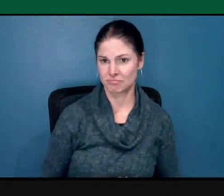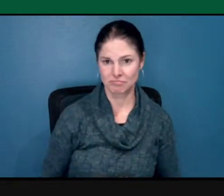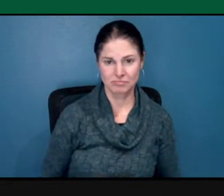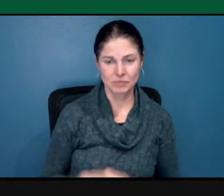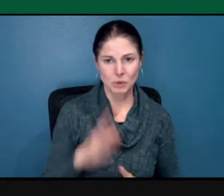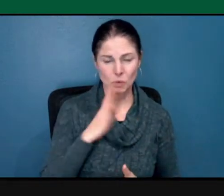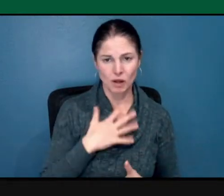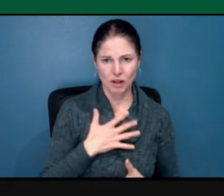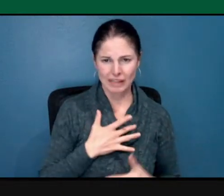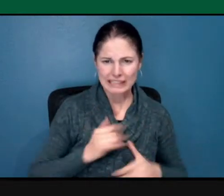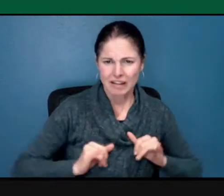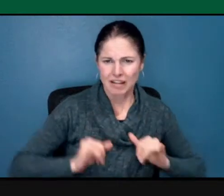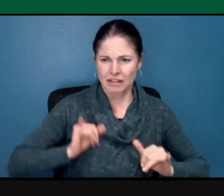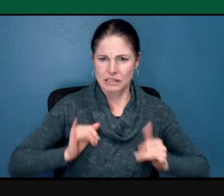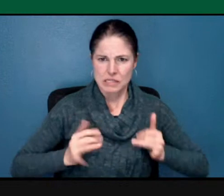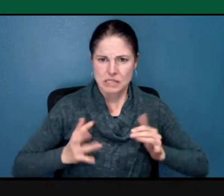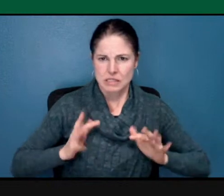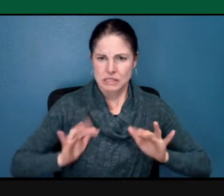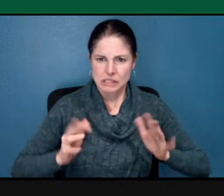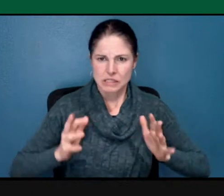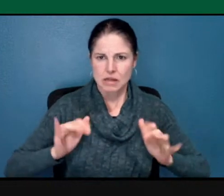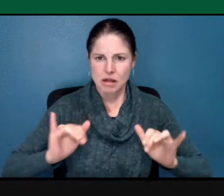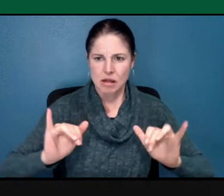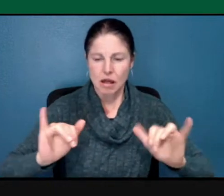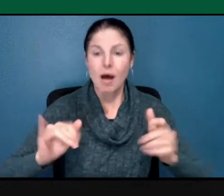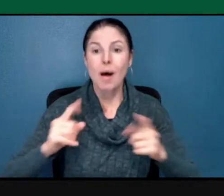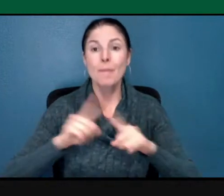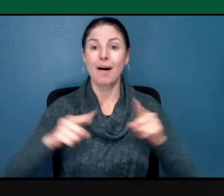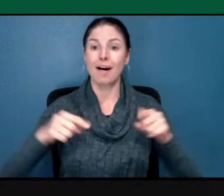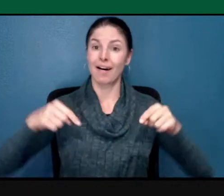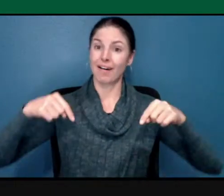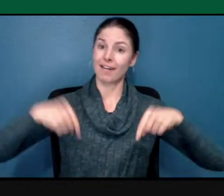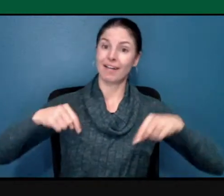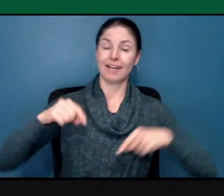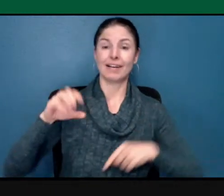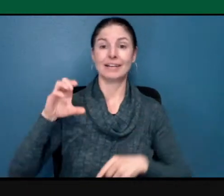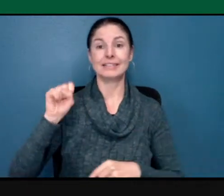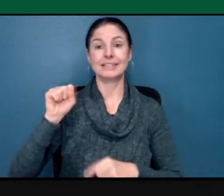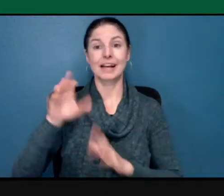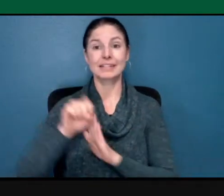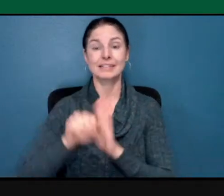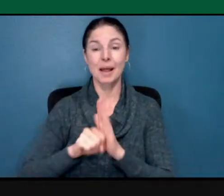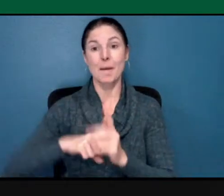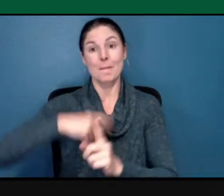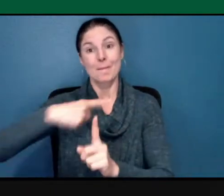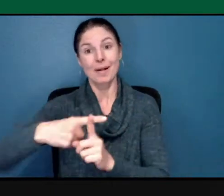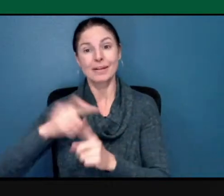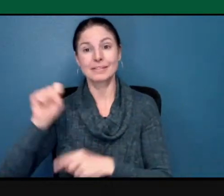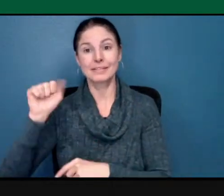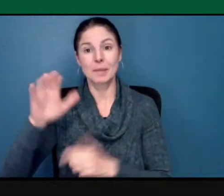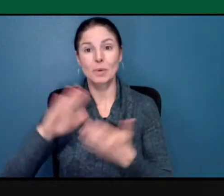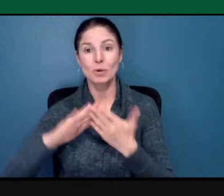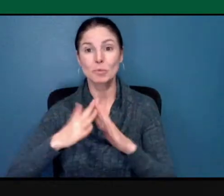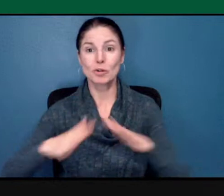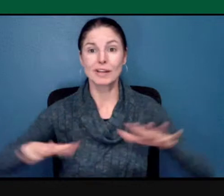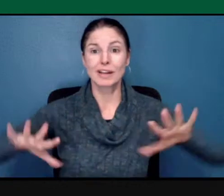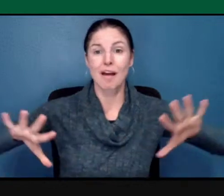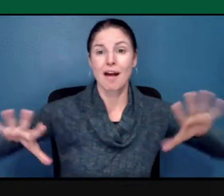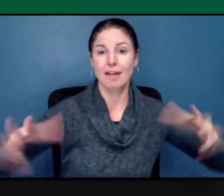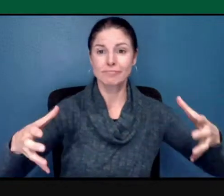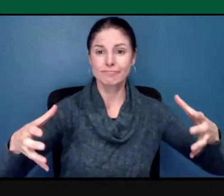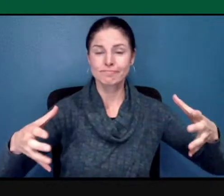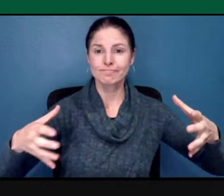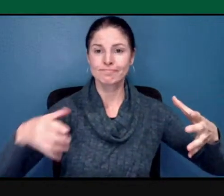university and in partnership with the larger Sacramento community, this town hall is our launching pad for future campus